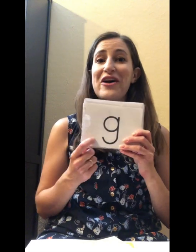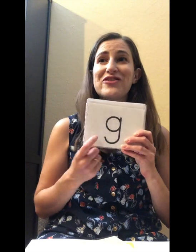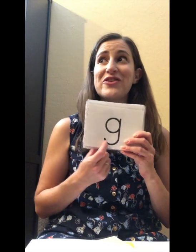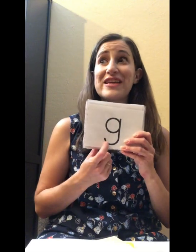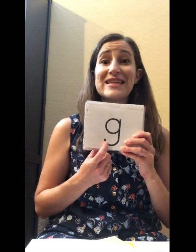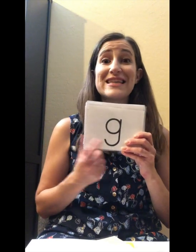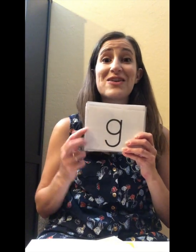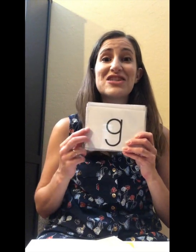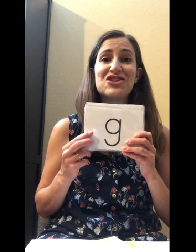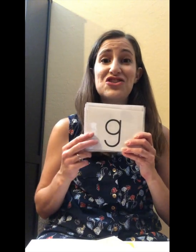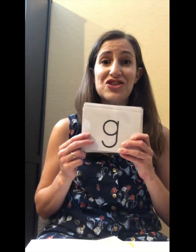also think the sound is J.